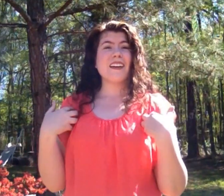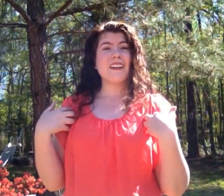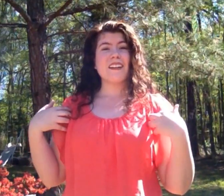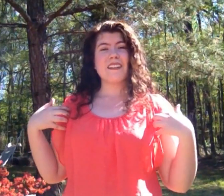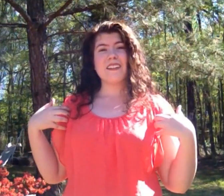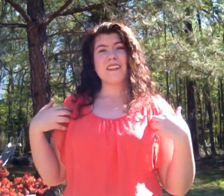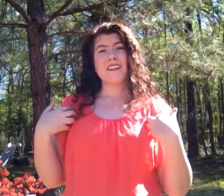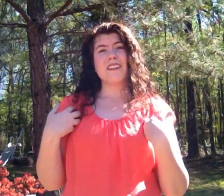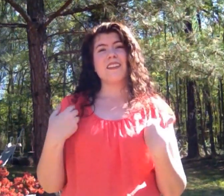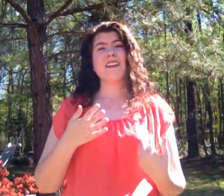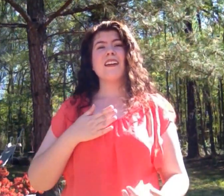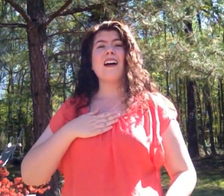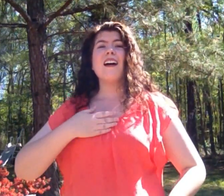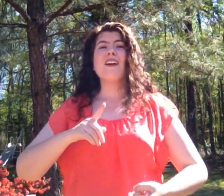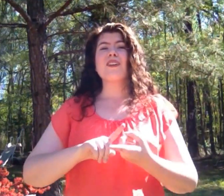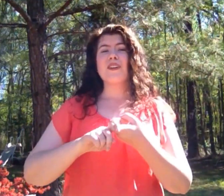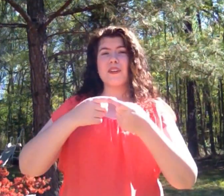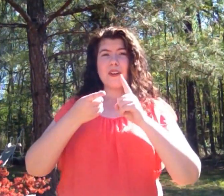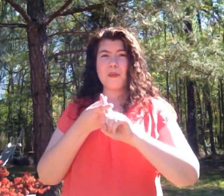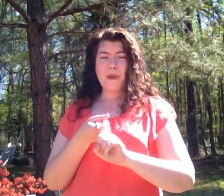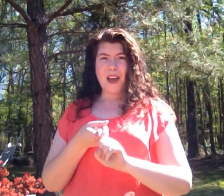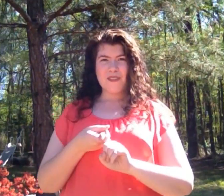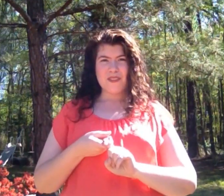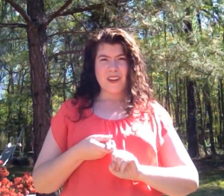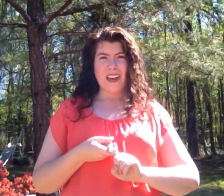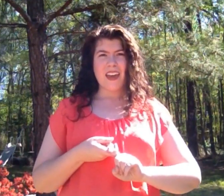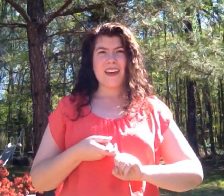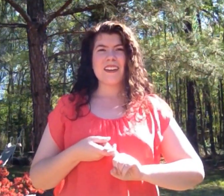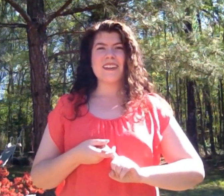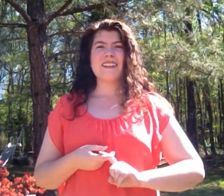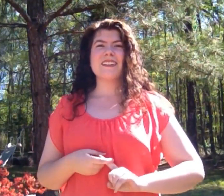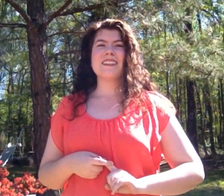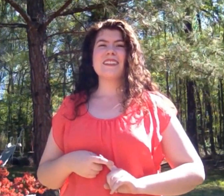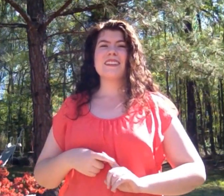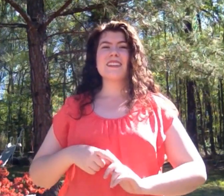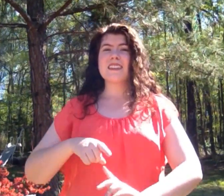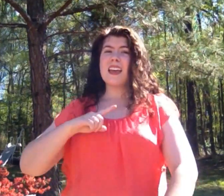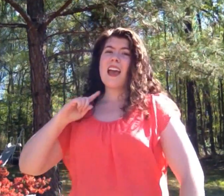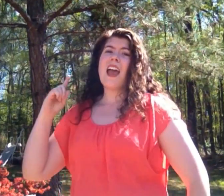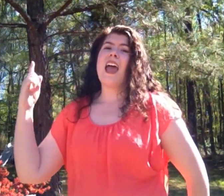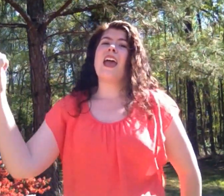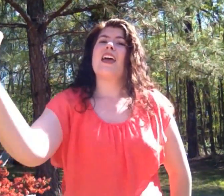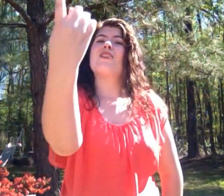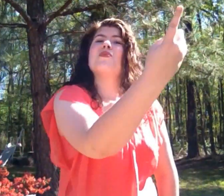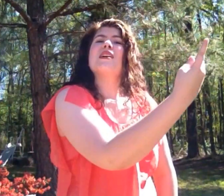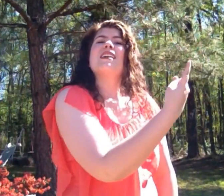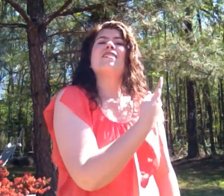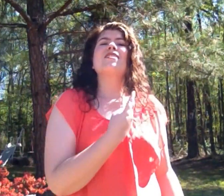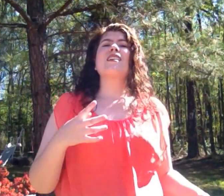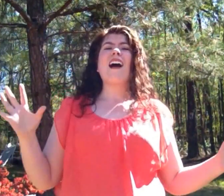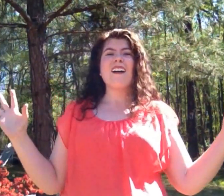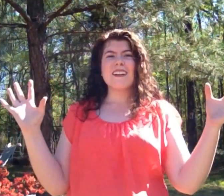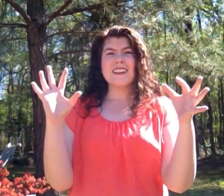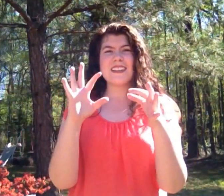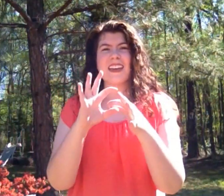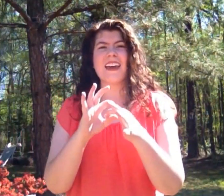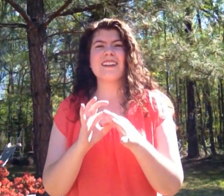heron and the honor are my friends And we are all connected